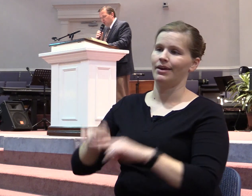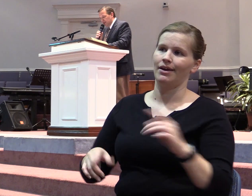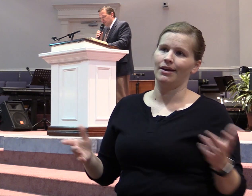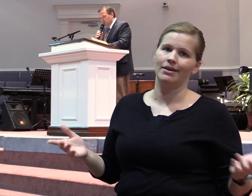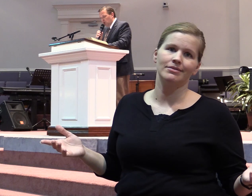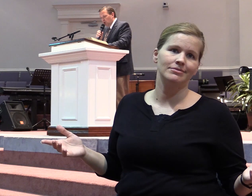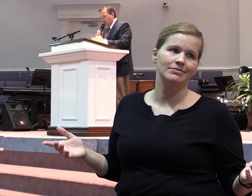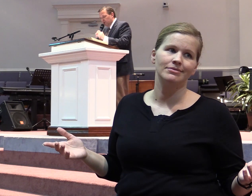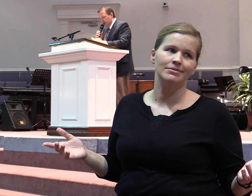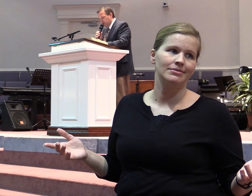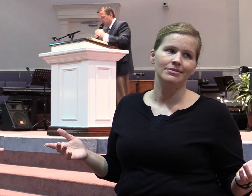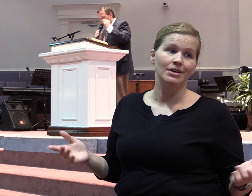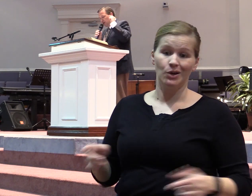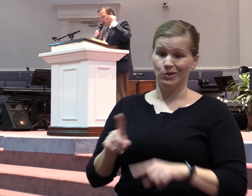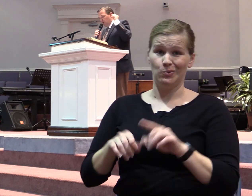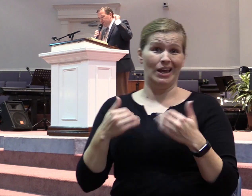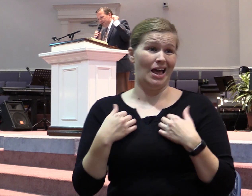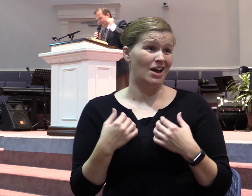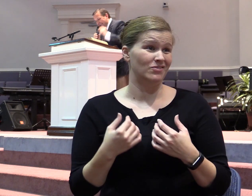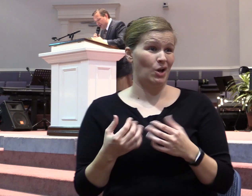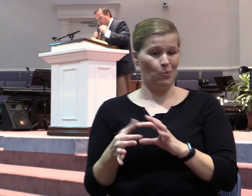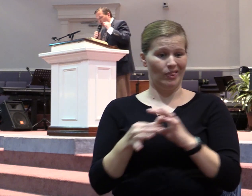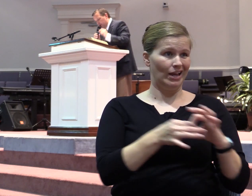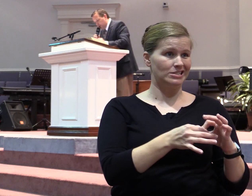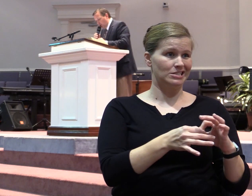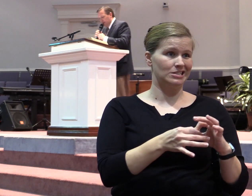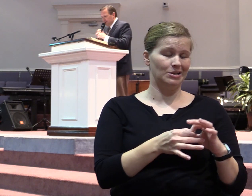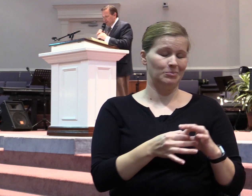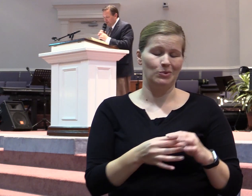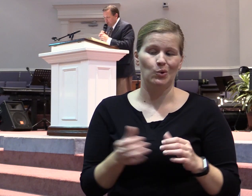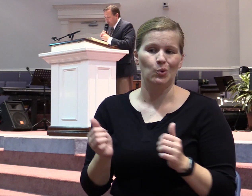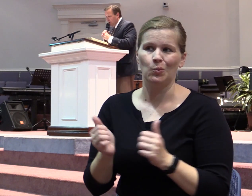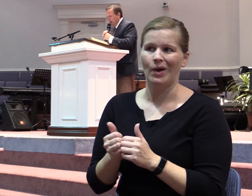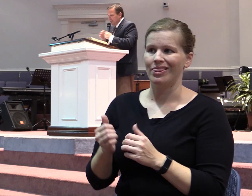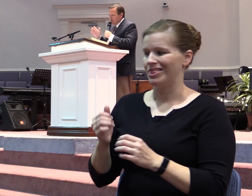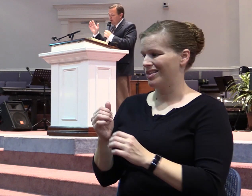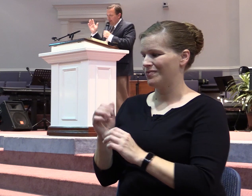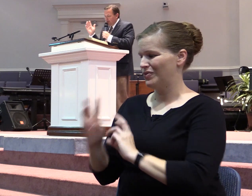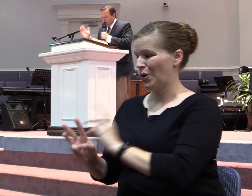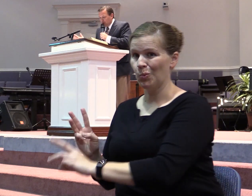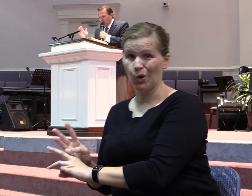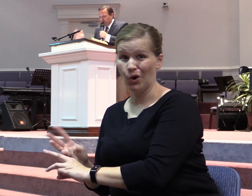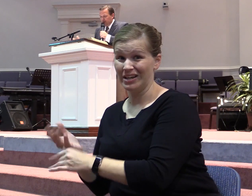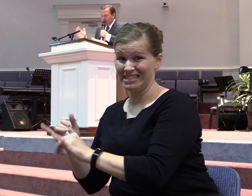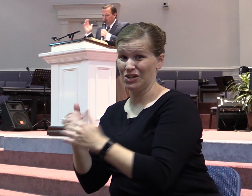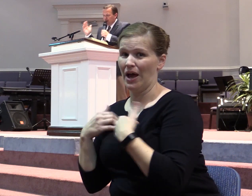feelings for or a relationship with the evil, unholy things of this world and still have a strong feeling with